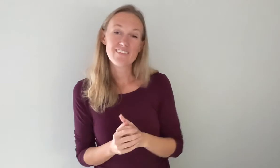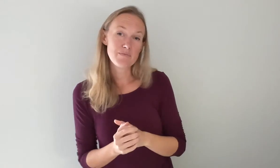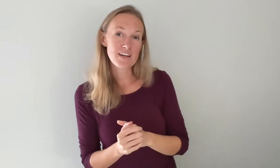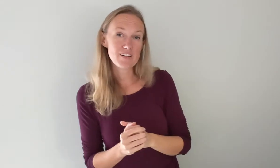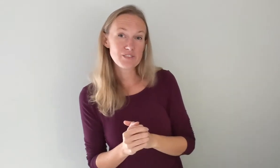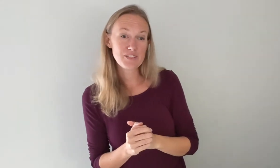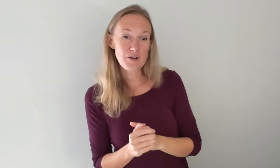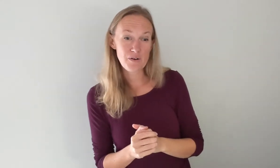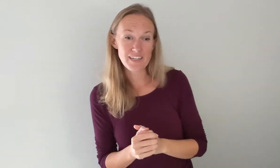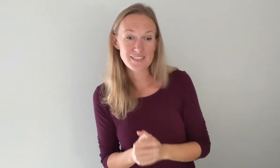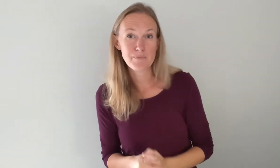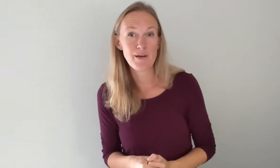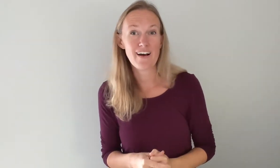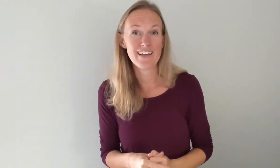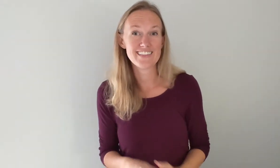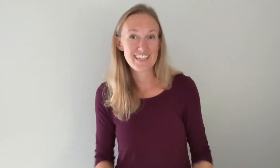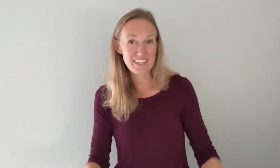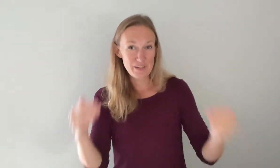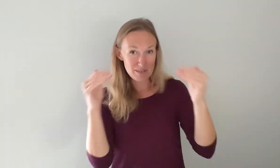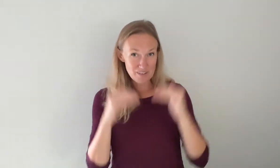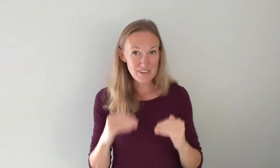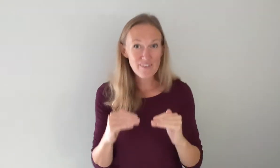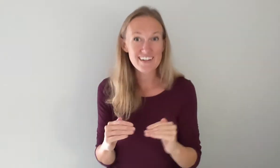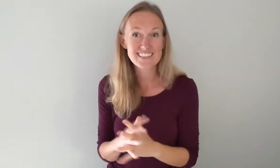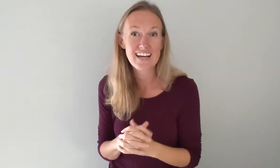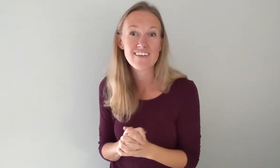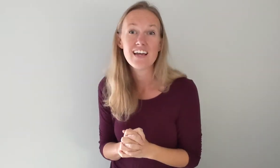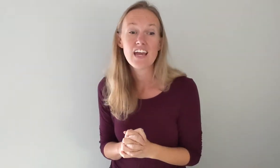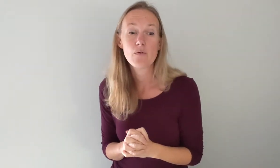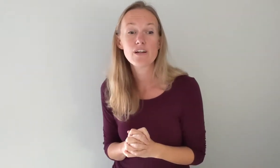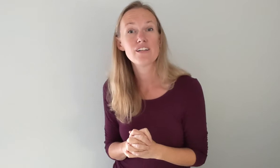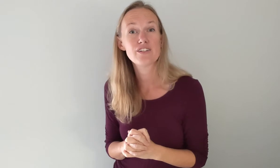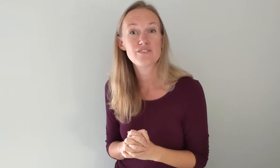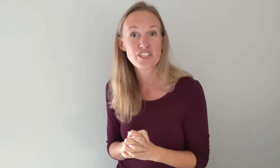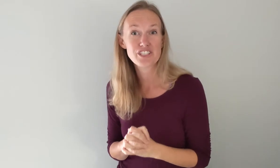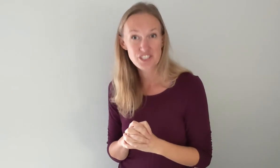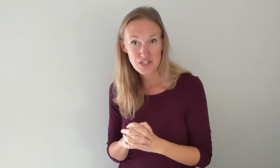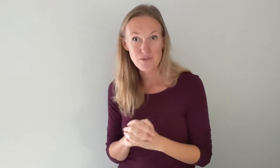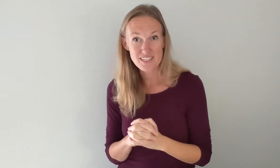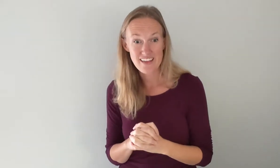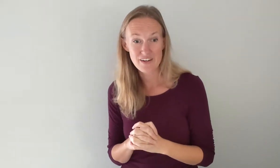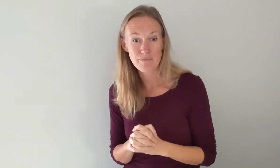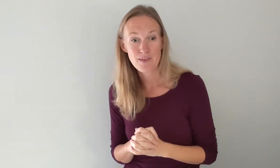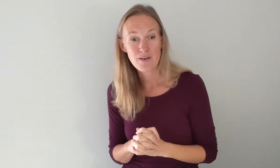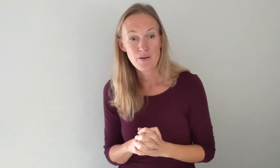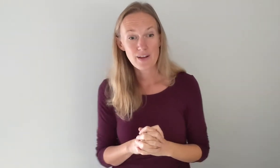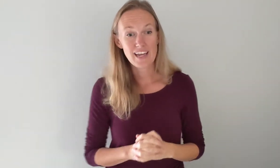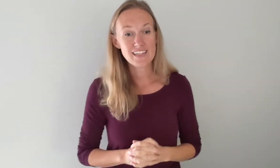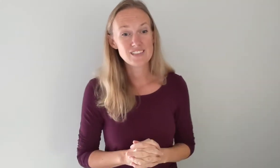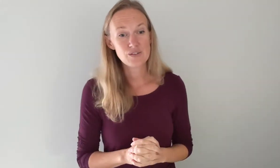and from there it goes to the chorus but I'm going to take you below the chorus now. And we're going to learn verse two together. Okay. So